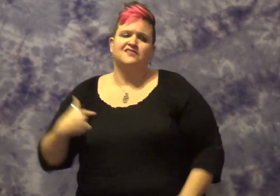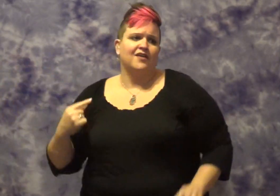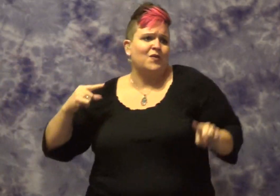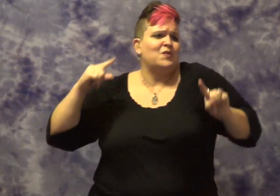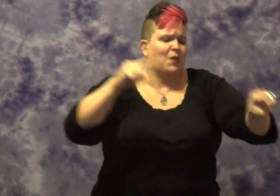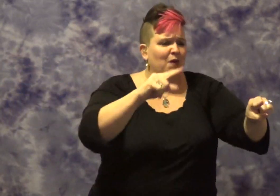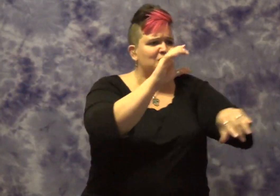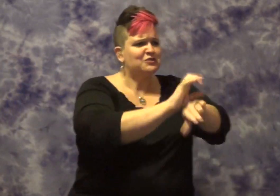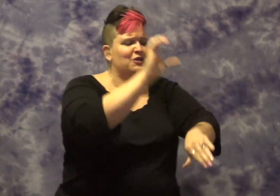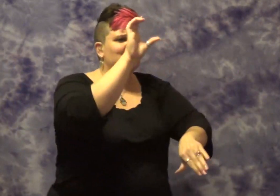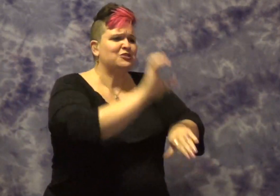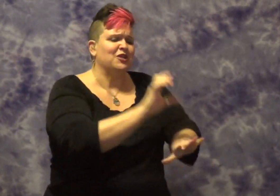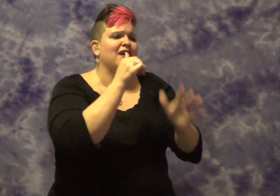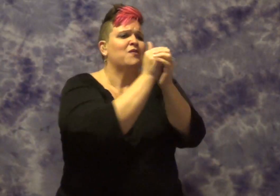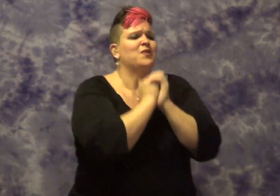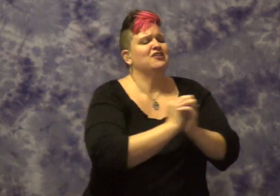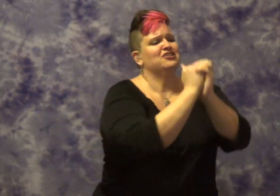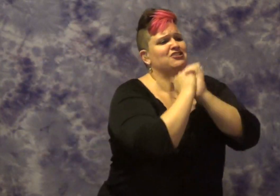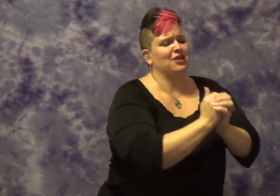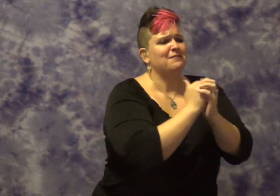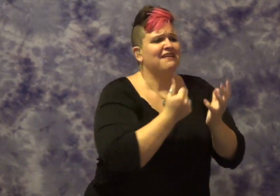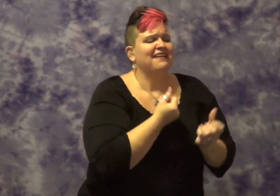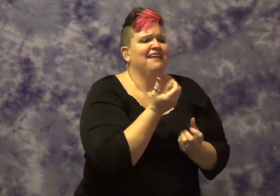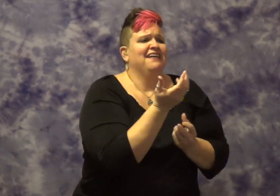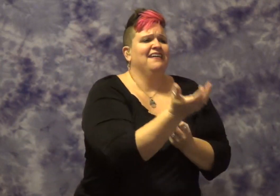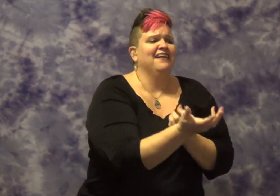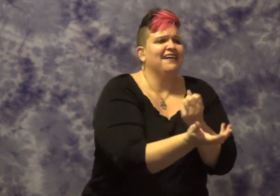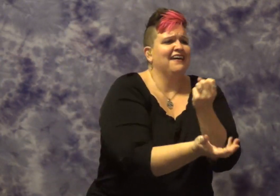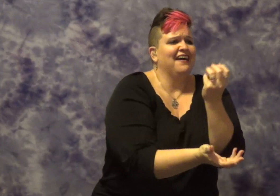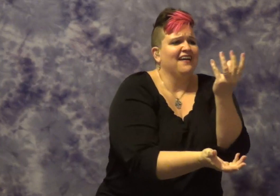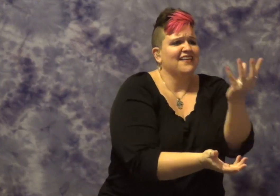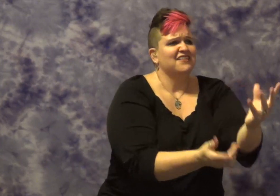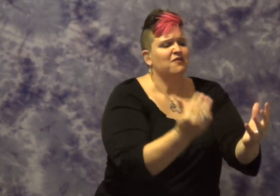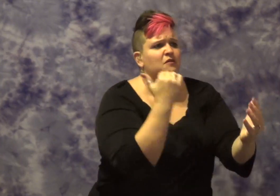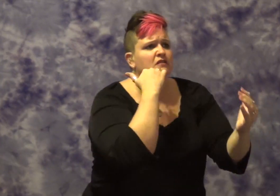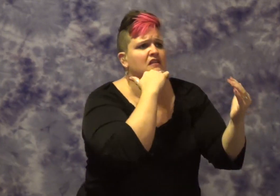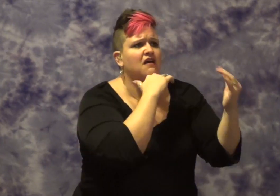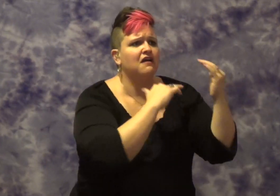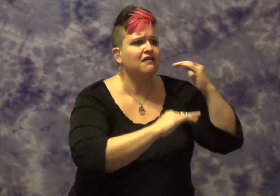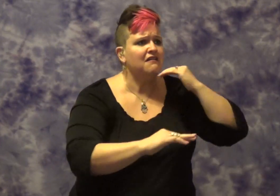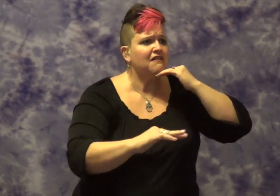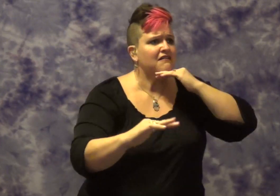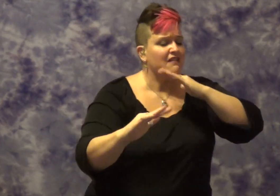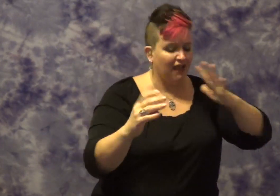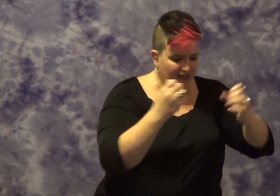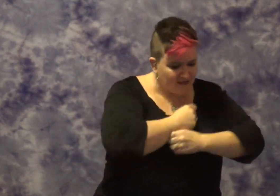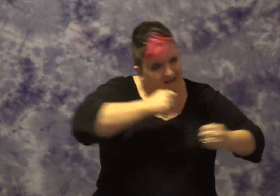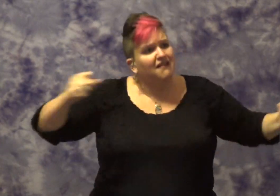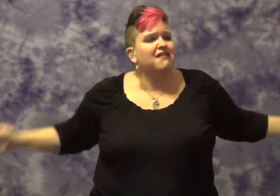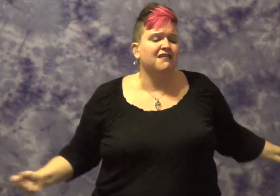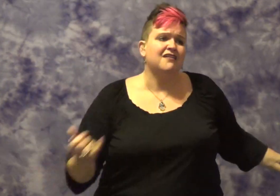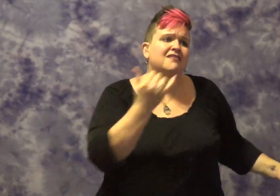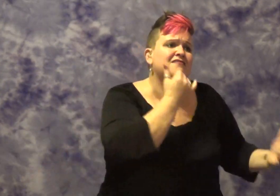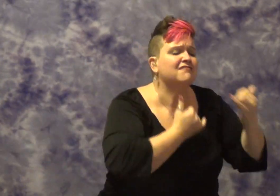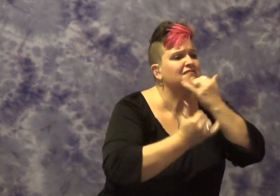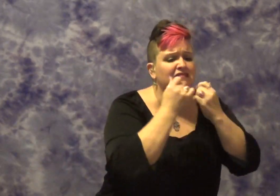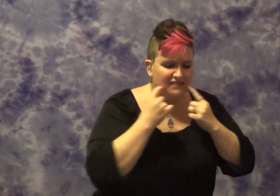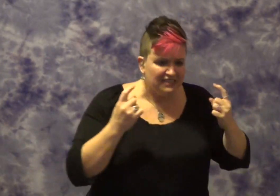to church, I'll worship like a dog at the shrine of your life I'll tell you my sins and you can sharpen your